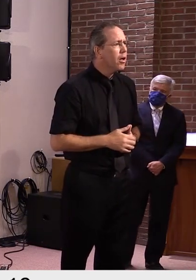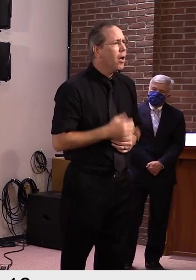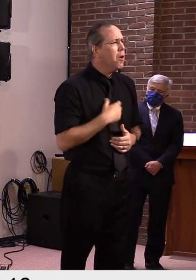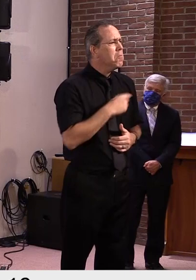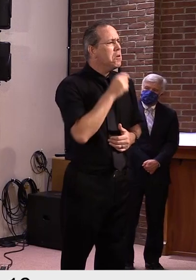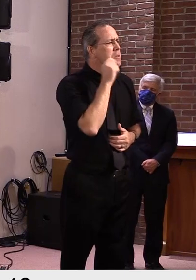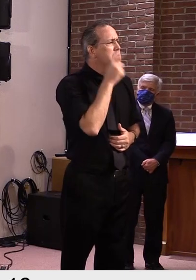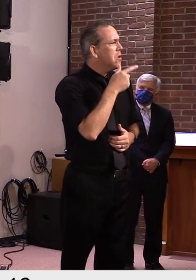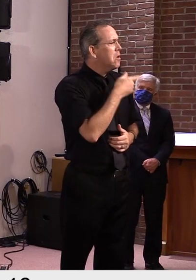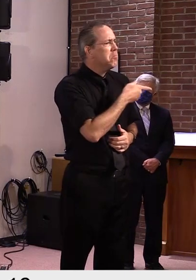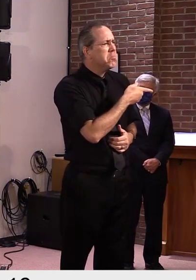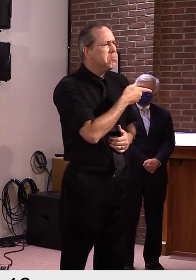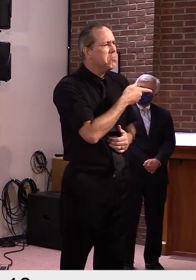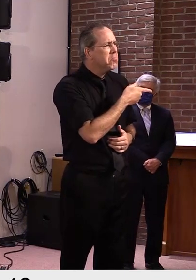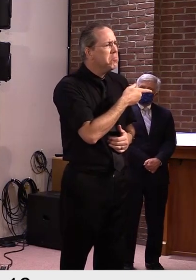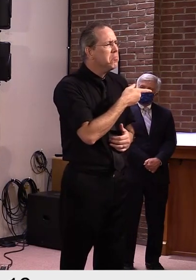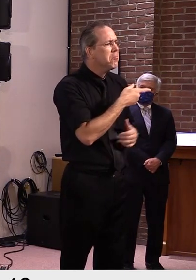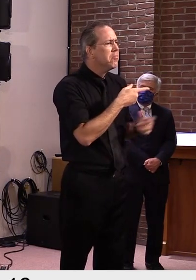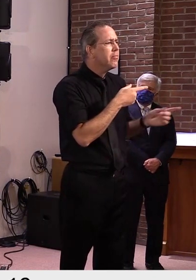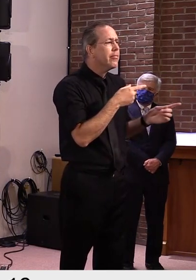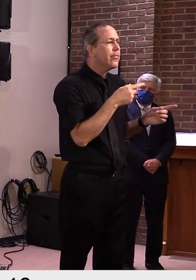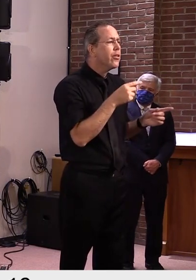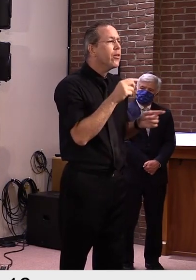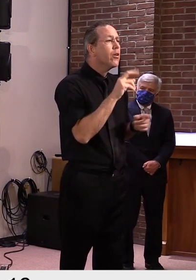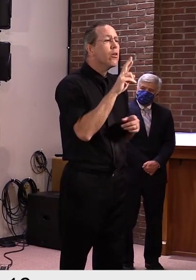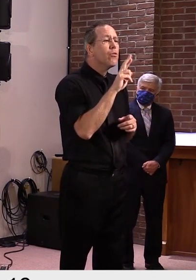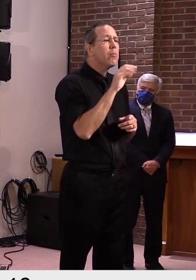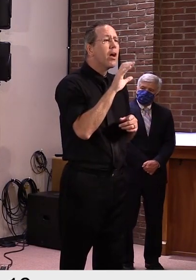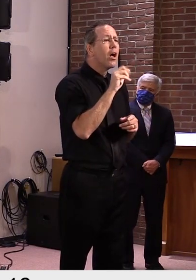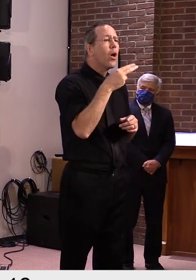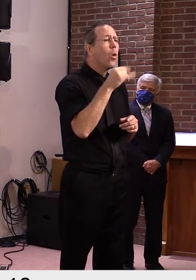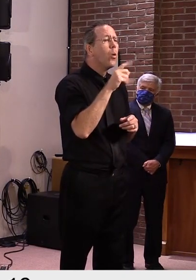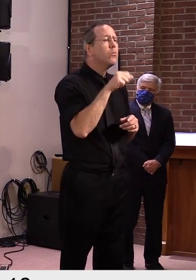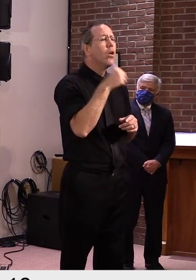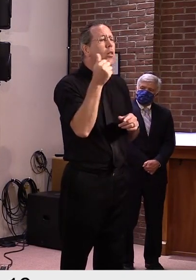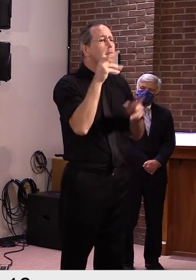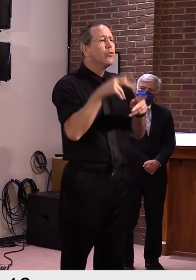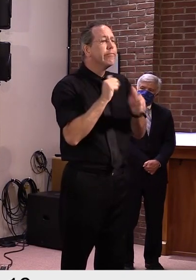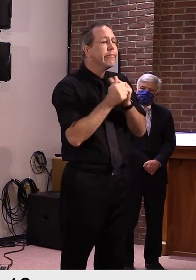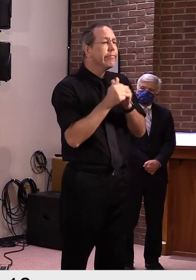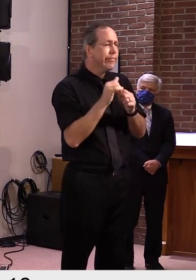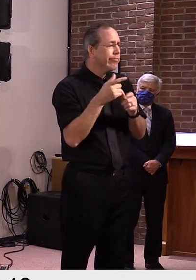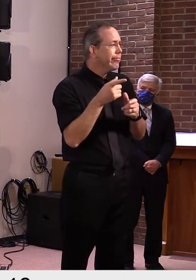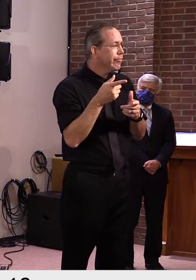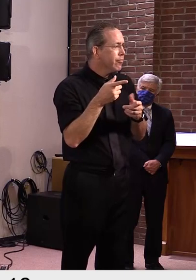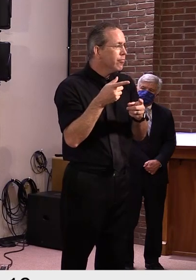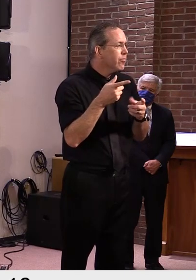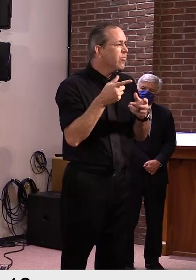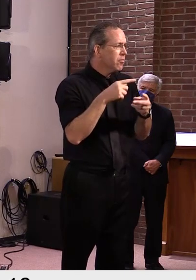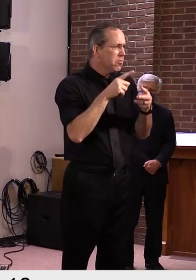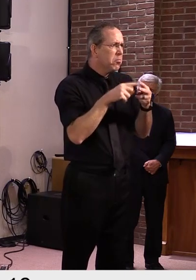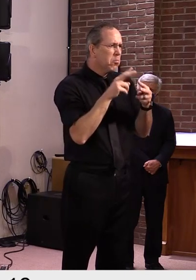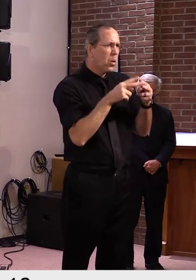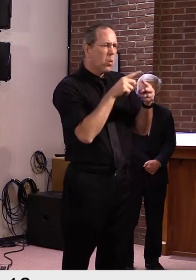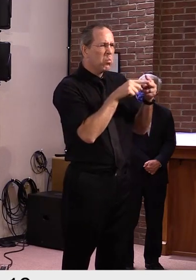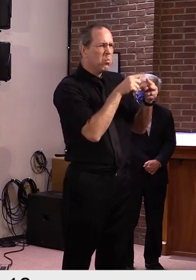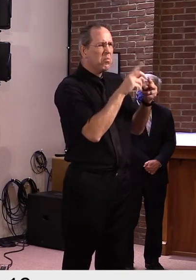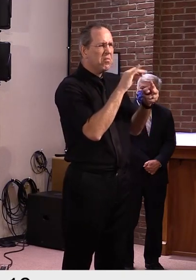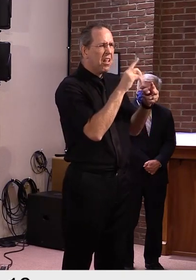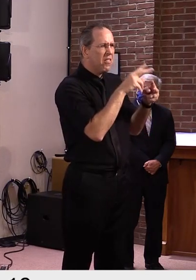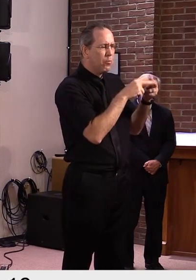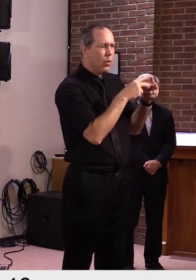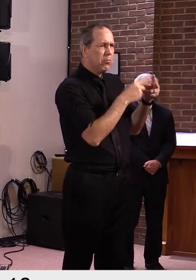uh, Rebecca Holcomb or, um, Dave Zuckerman had, had won. It wouldn't have, either one wouldn't have surprised me.